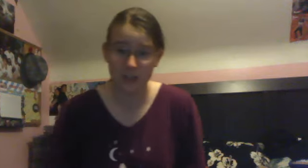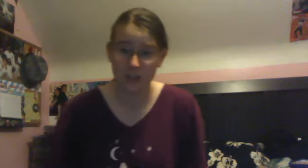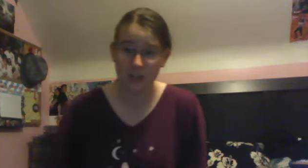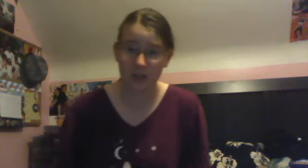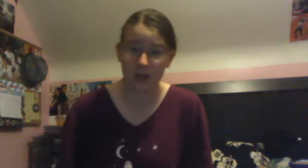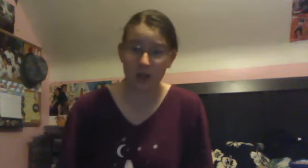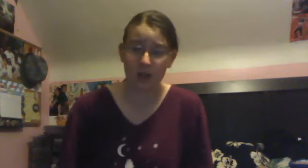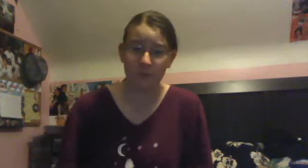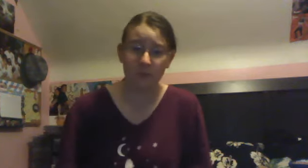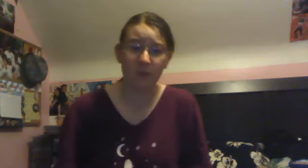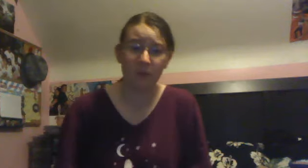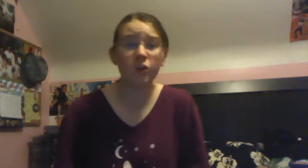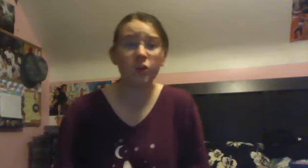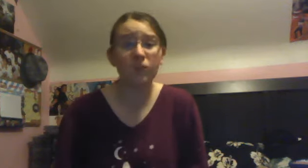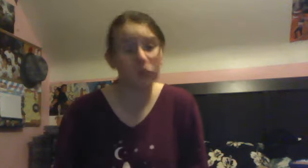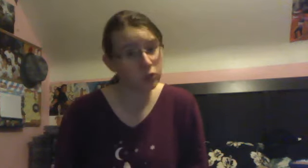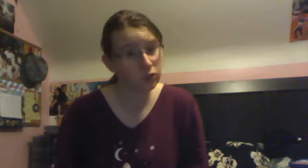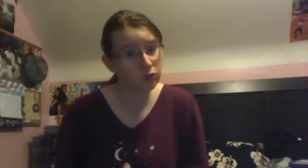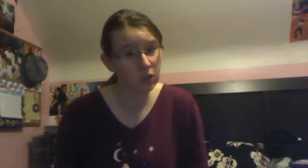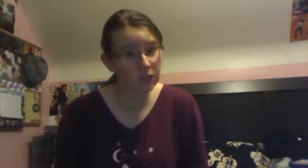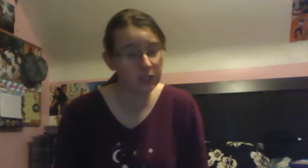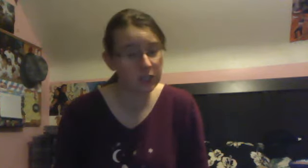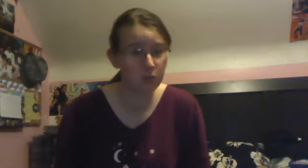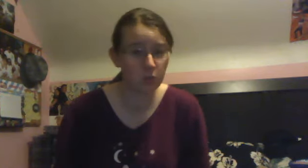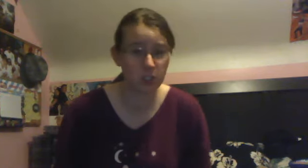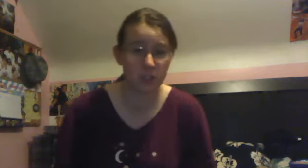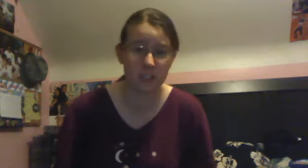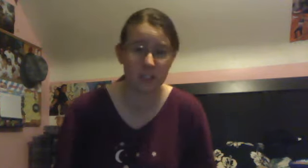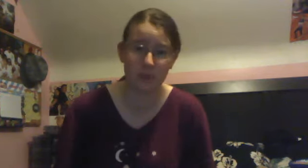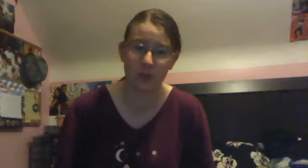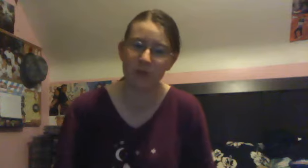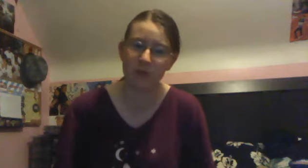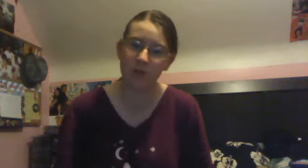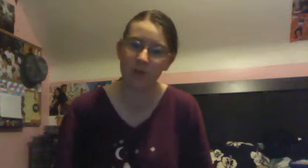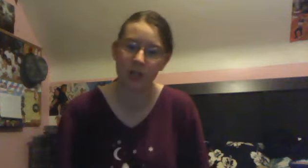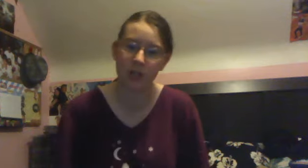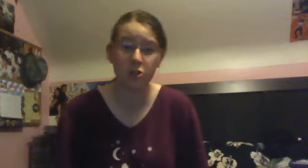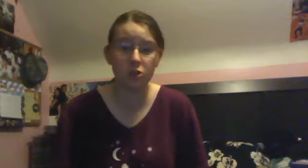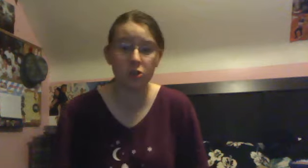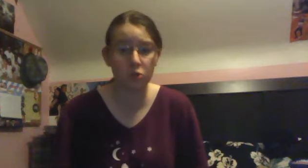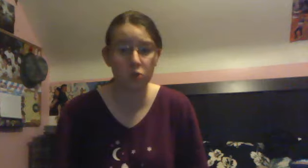Um, my first official vlog that I did was on December the 21st, in 2020.